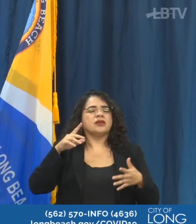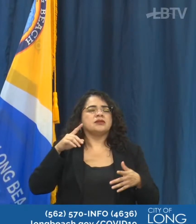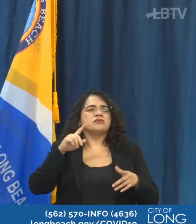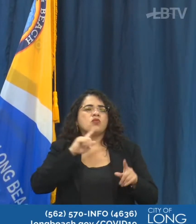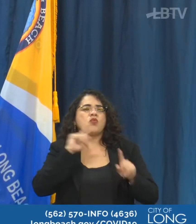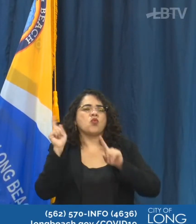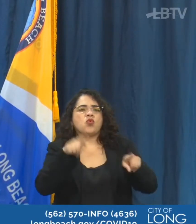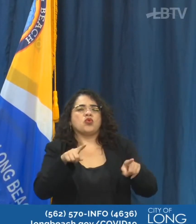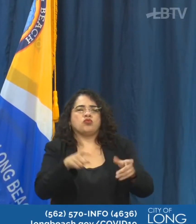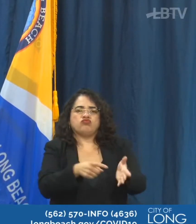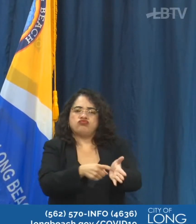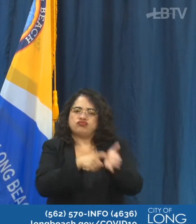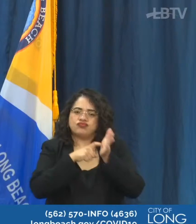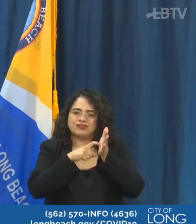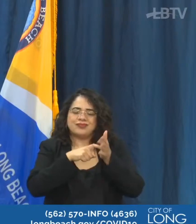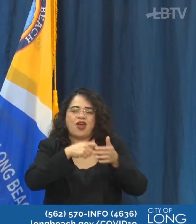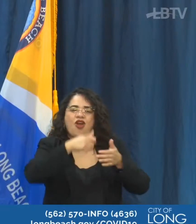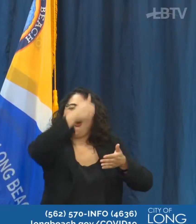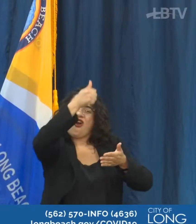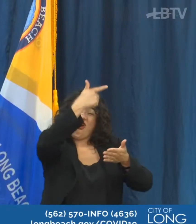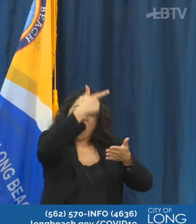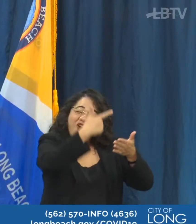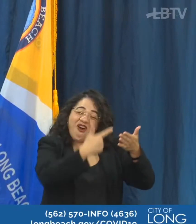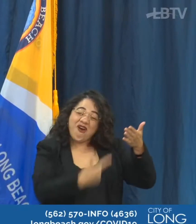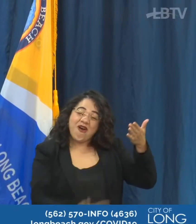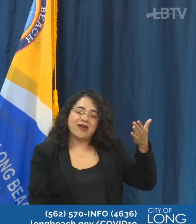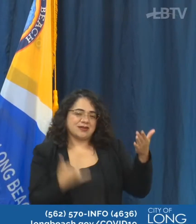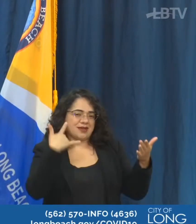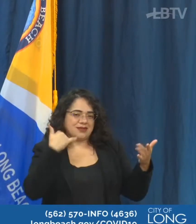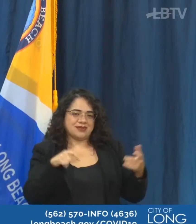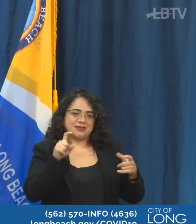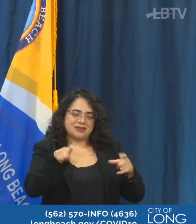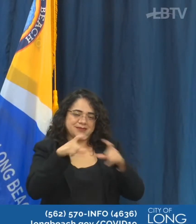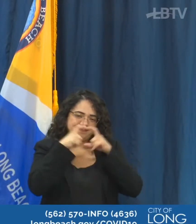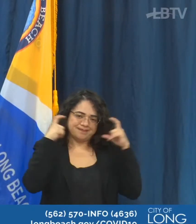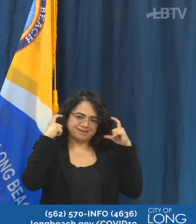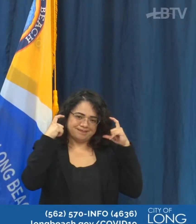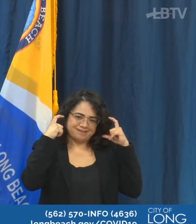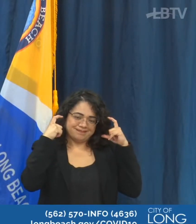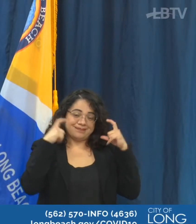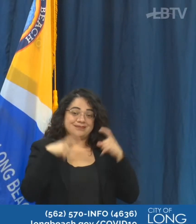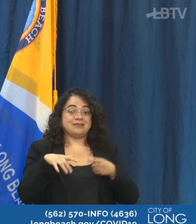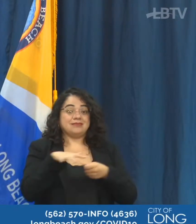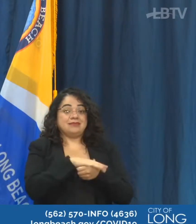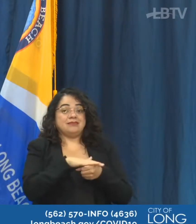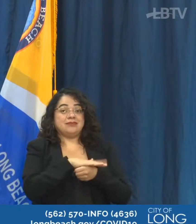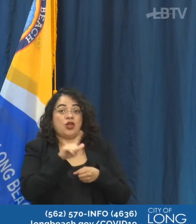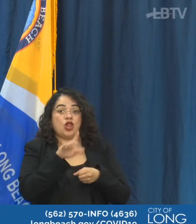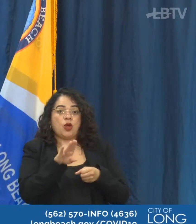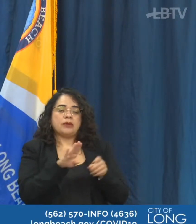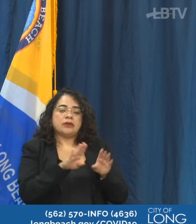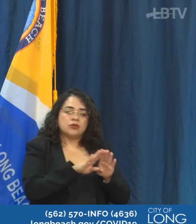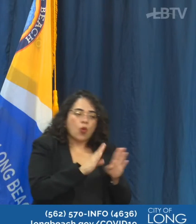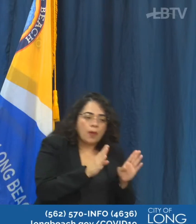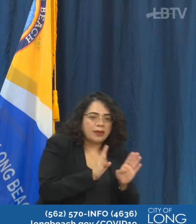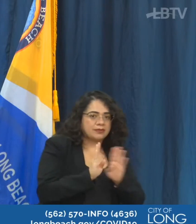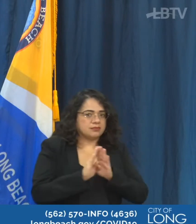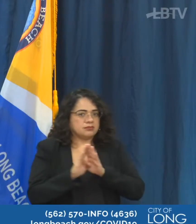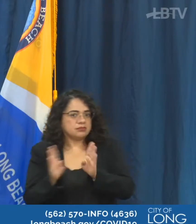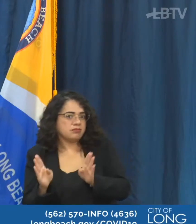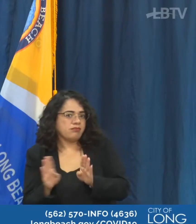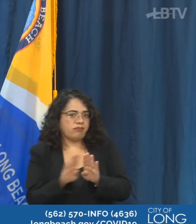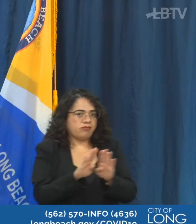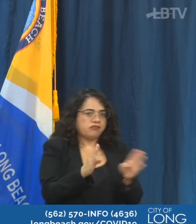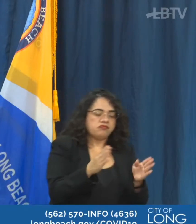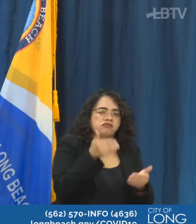requiring it for everybody in the state. But locally, you know, we've been opening things slowly. And, you know, the city